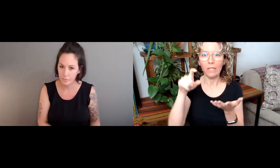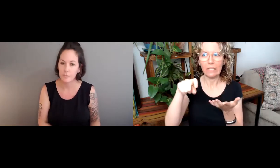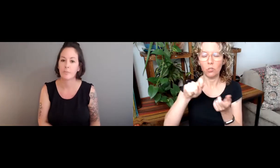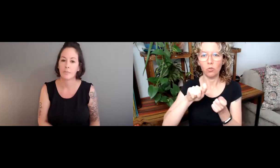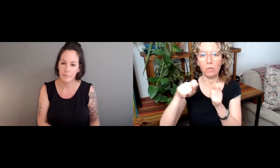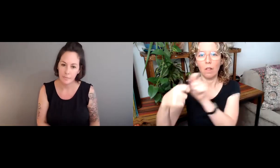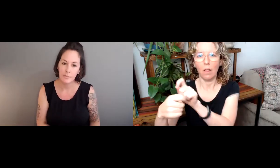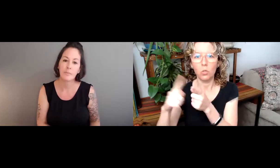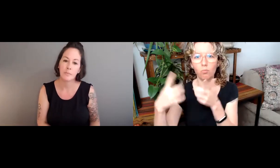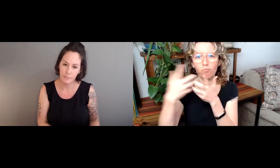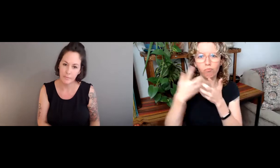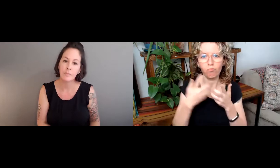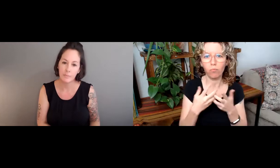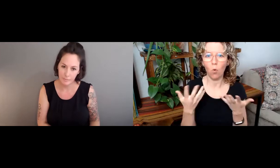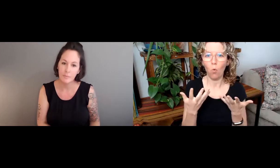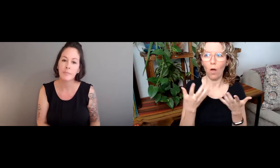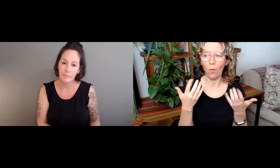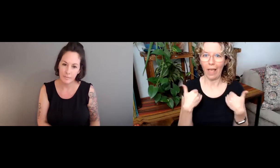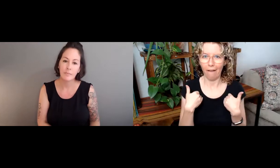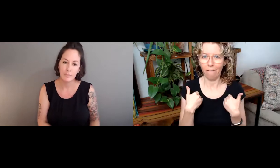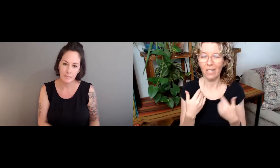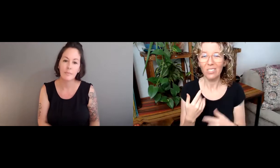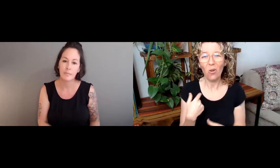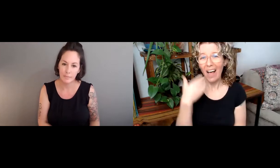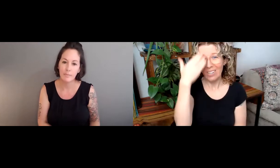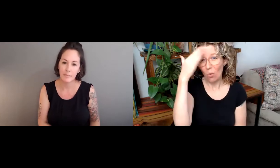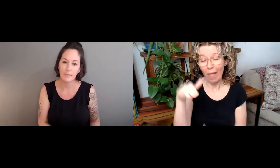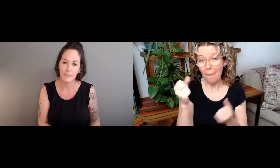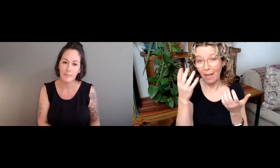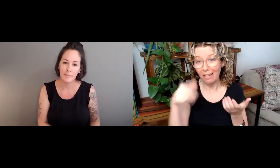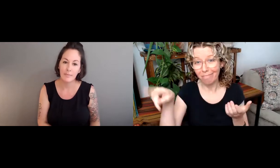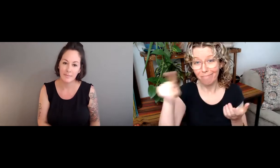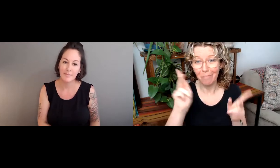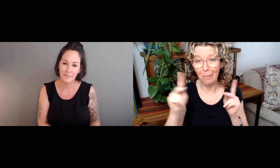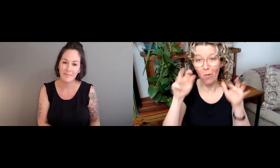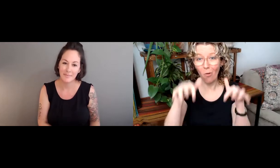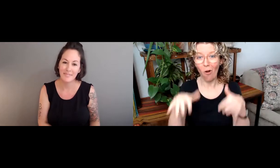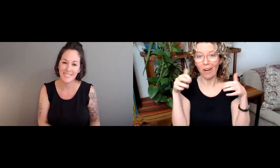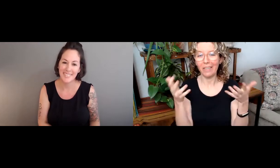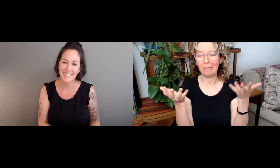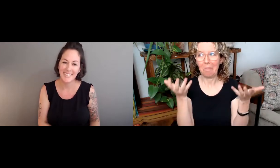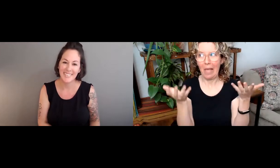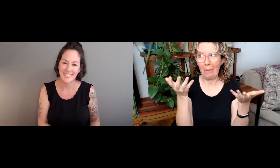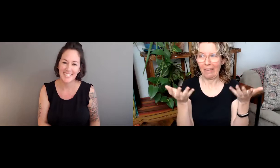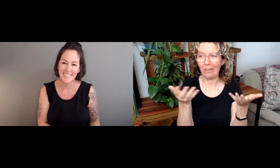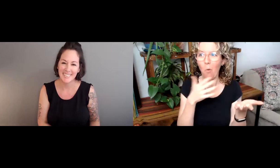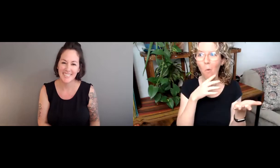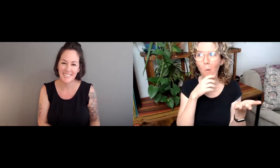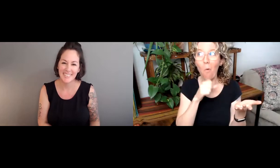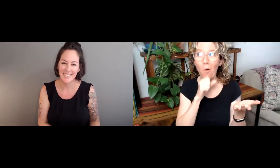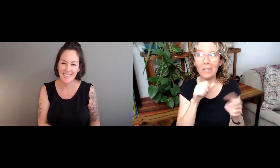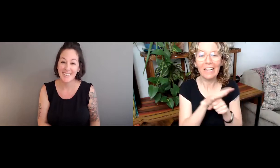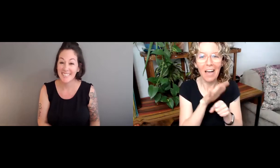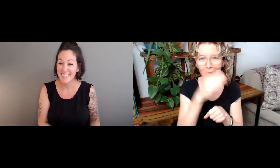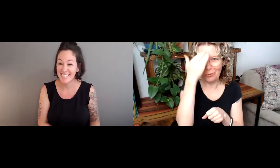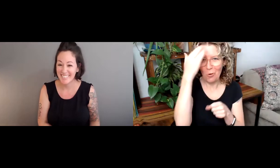future and to be thinking about what kinds of evolutions we might experience with technology. I know many people in